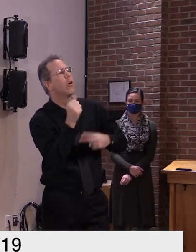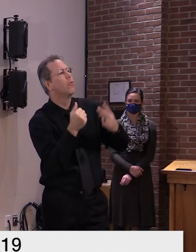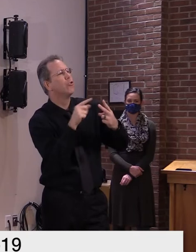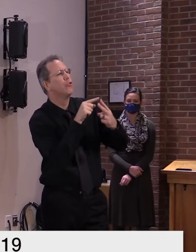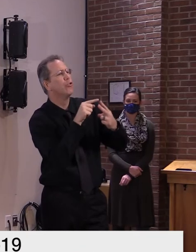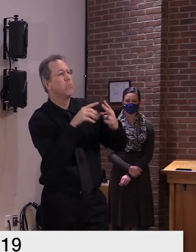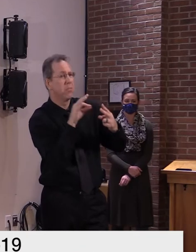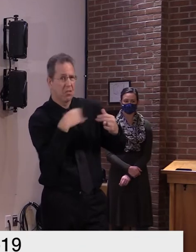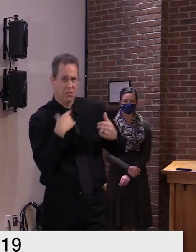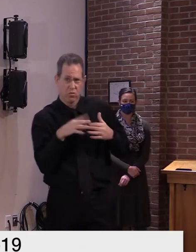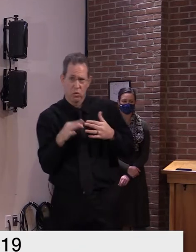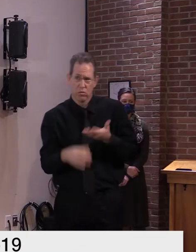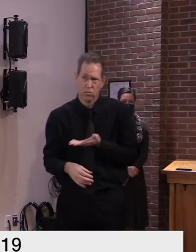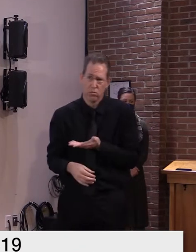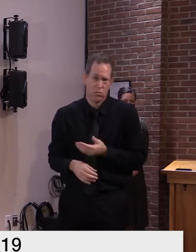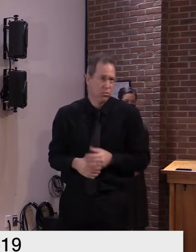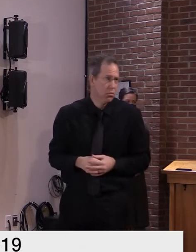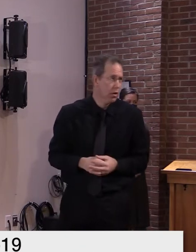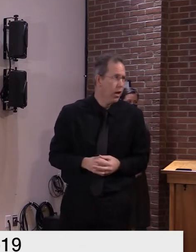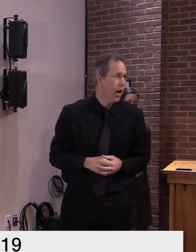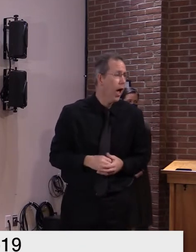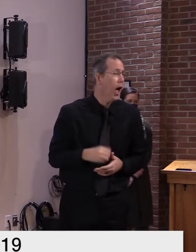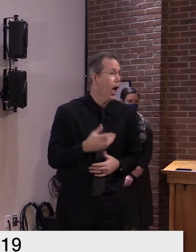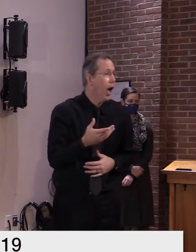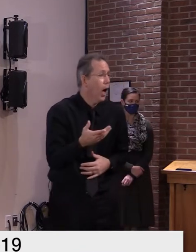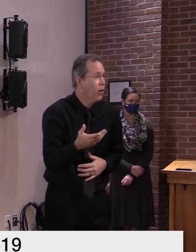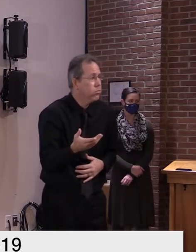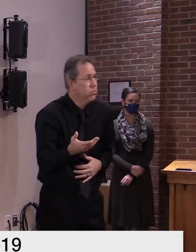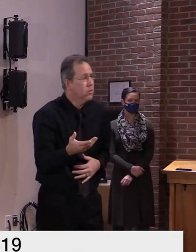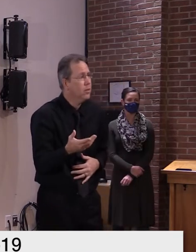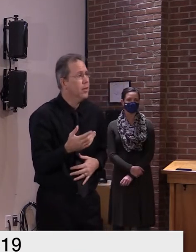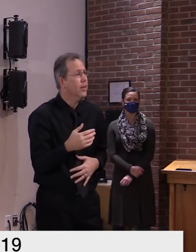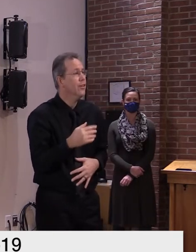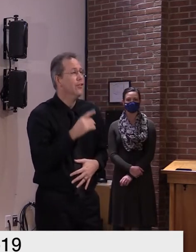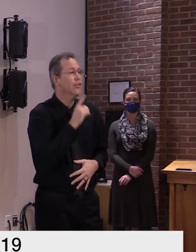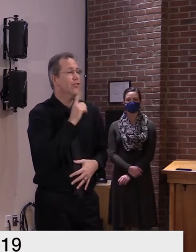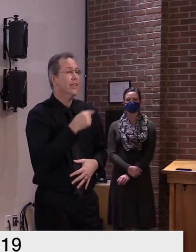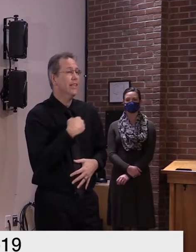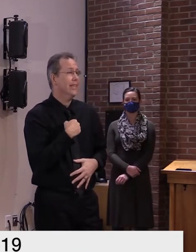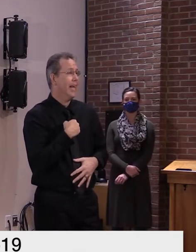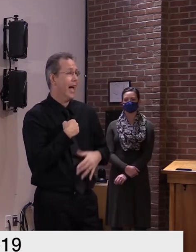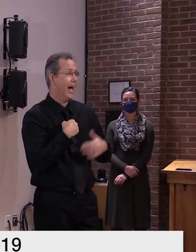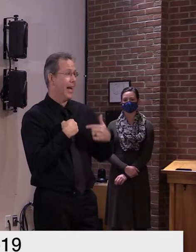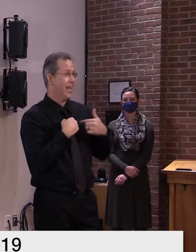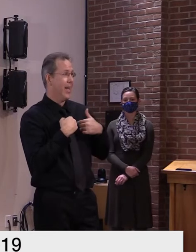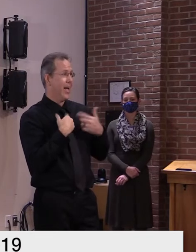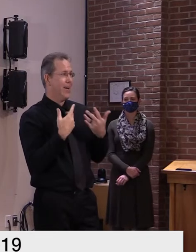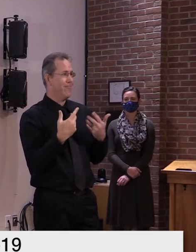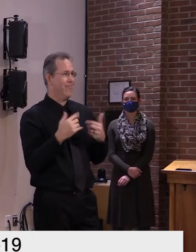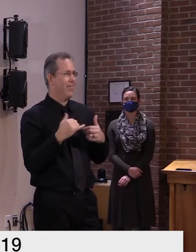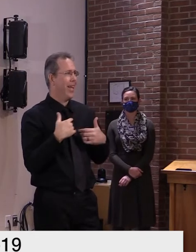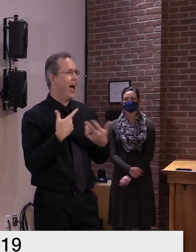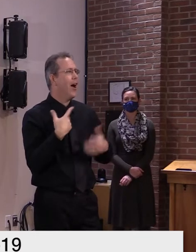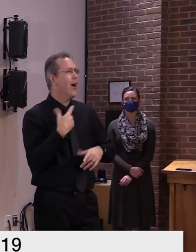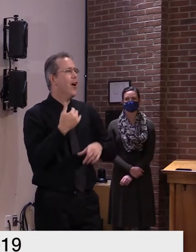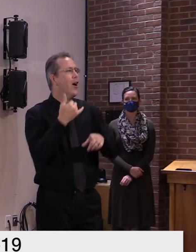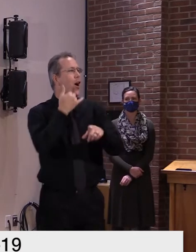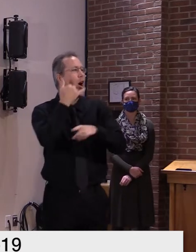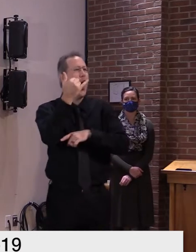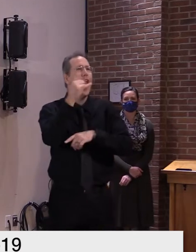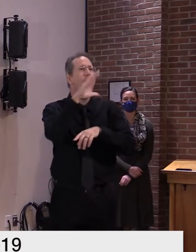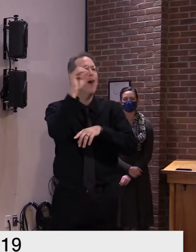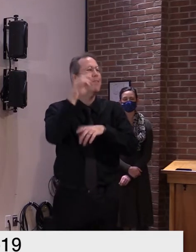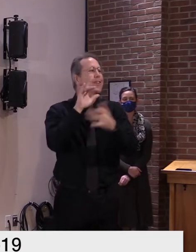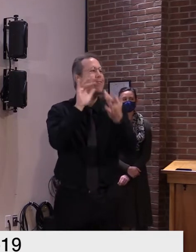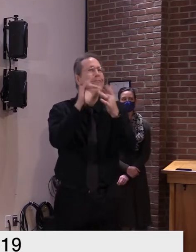they i think moderna might be 95 effective which is great news uh and uh and so once that